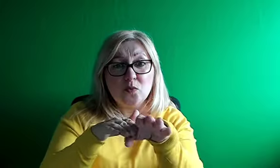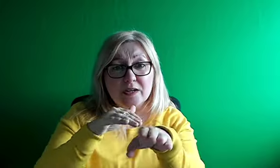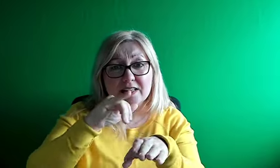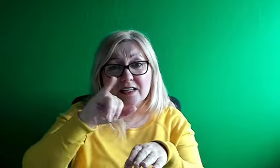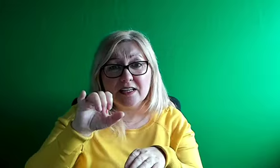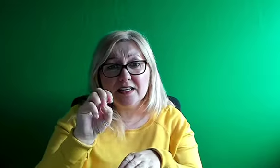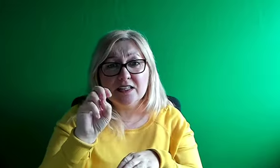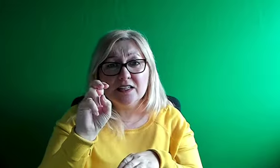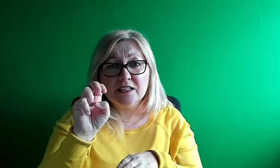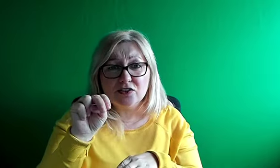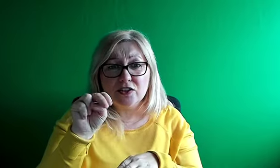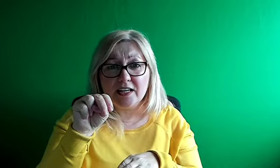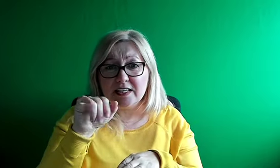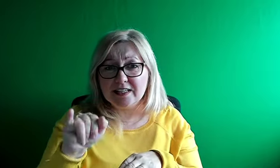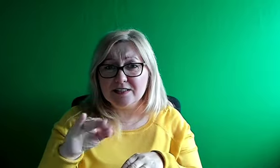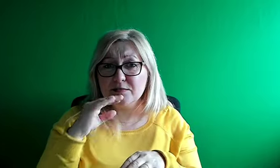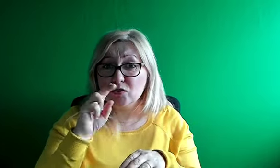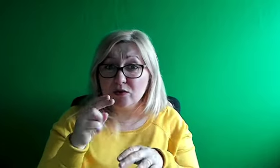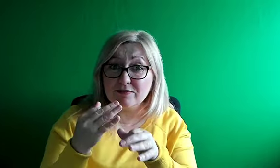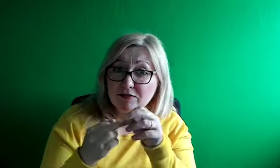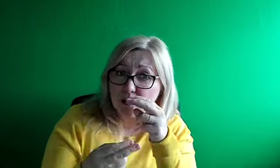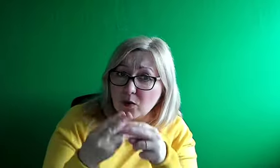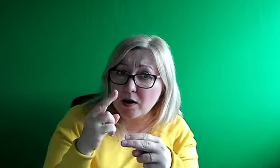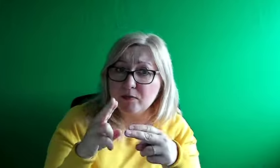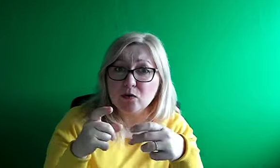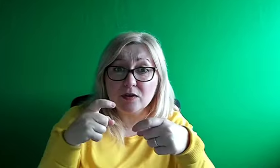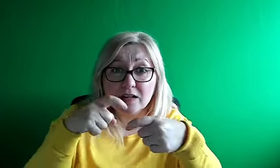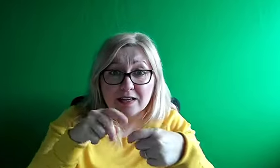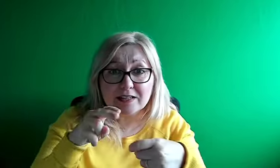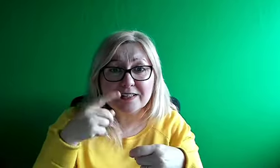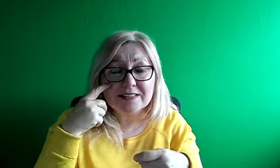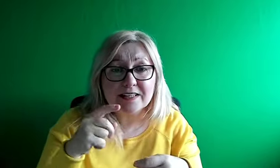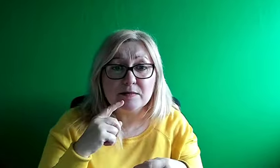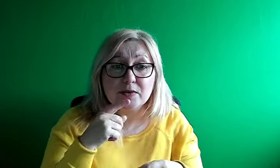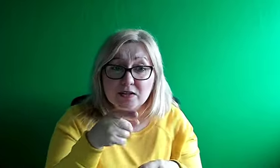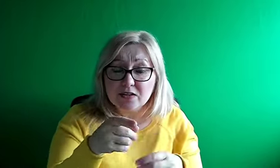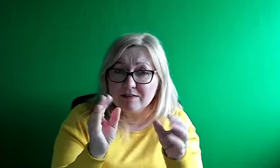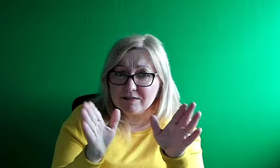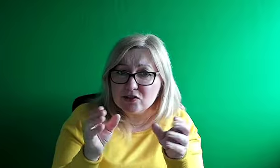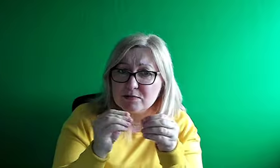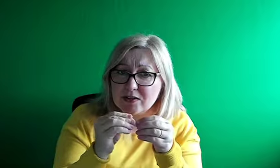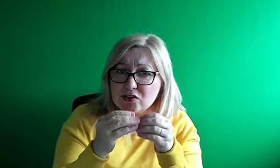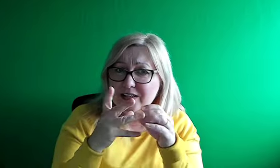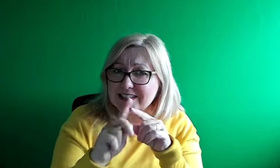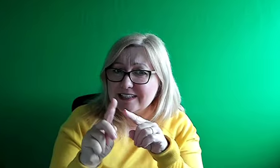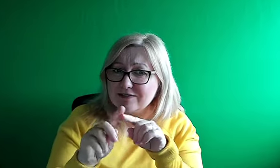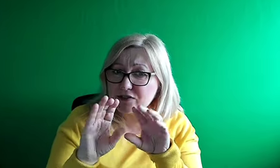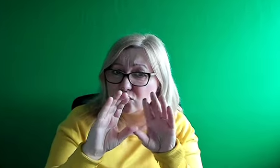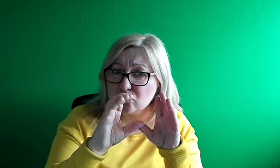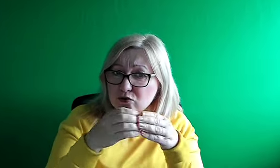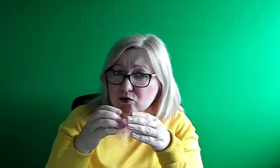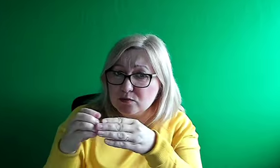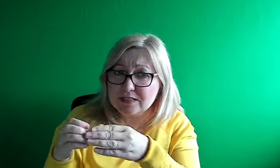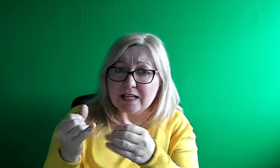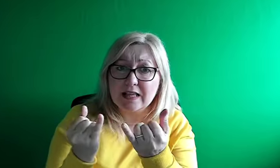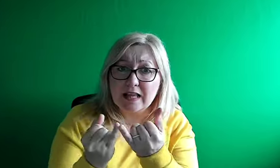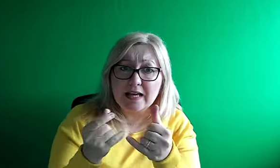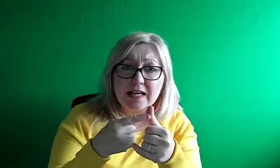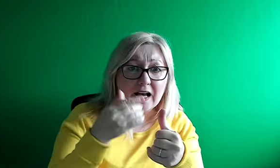lead you to where you need to go, in terms of signing up, she mentioned different groups, there as well, like the Irish Death Society, and Charms, and